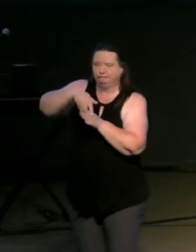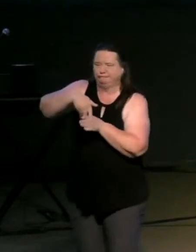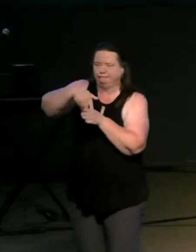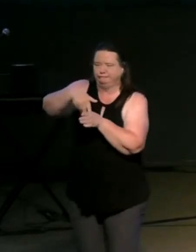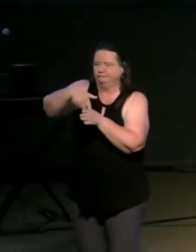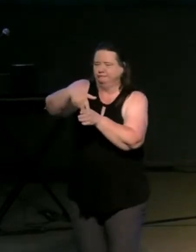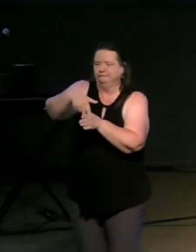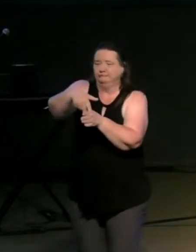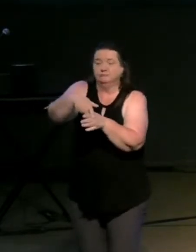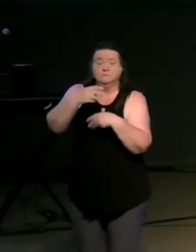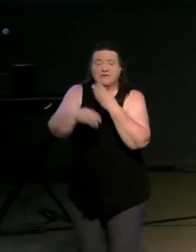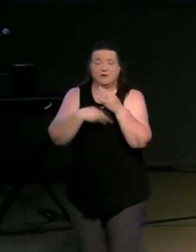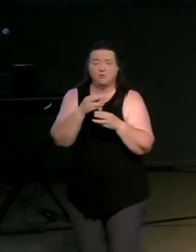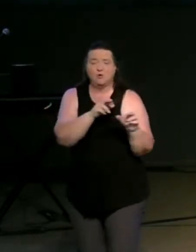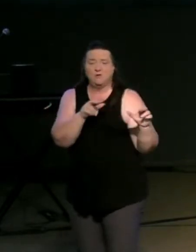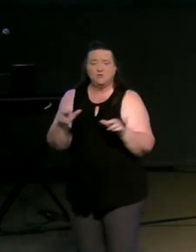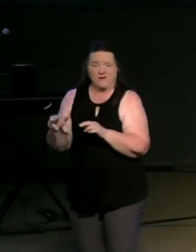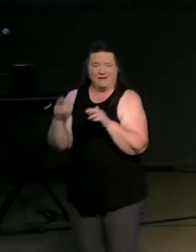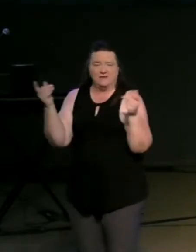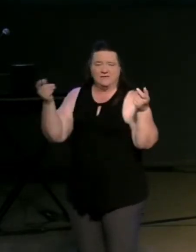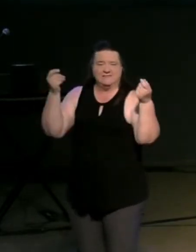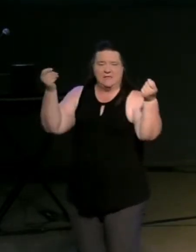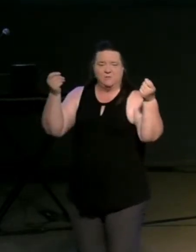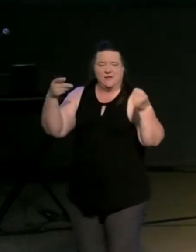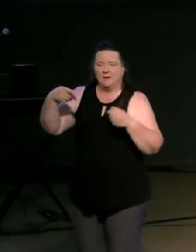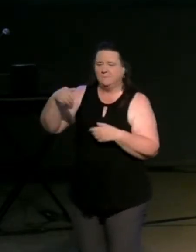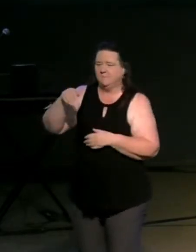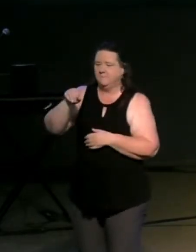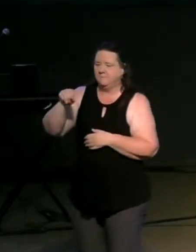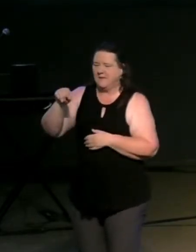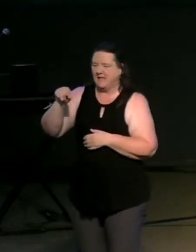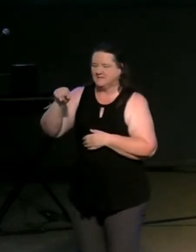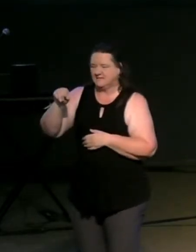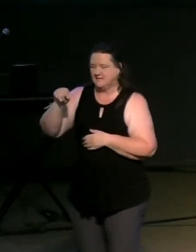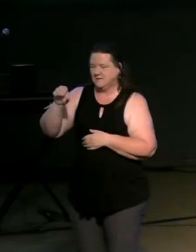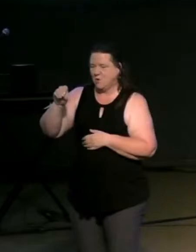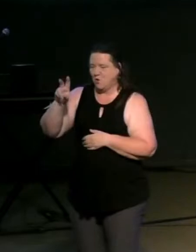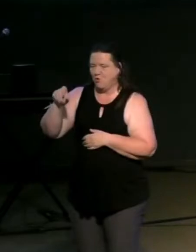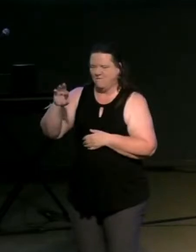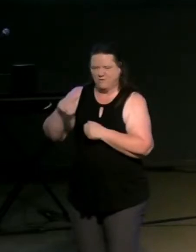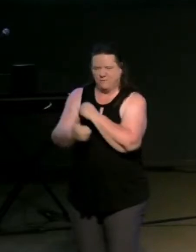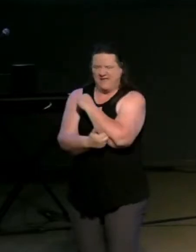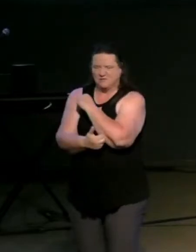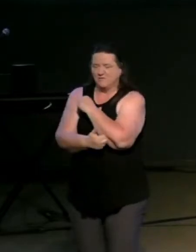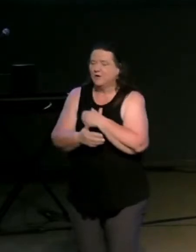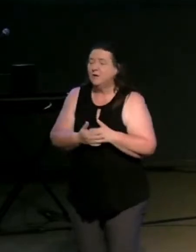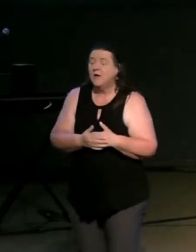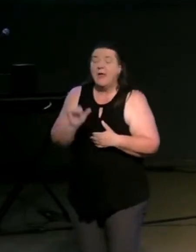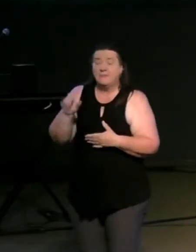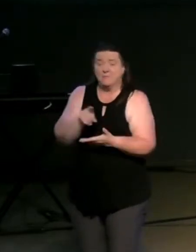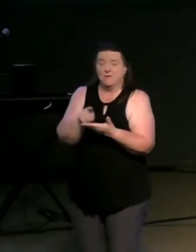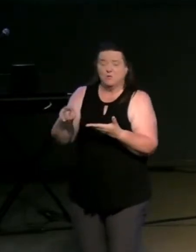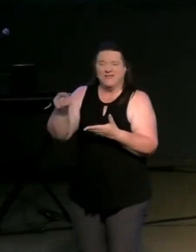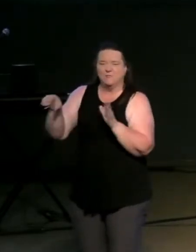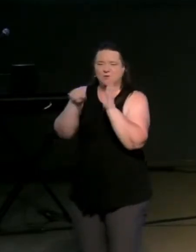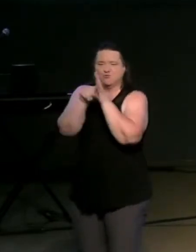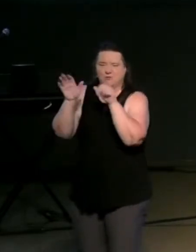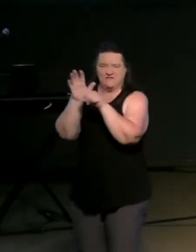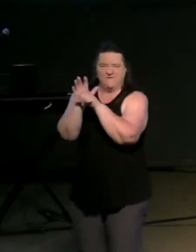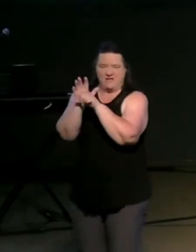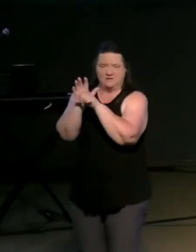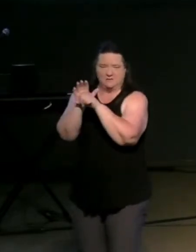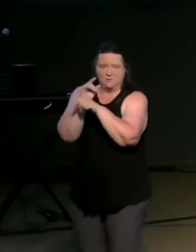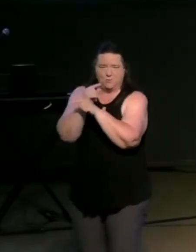ready to celebrate the passover and this was the week of jesus's crucifixion and